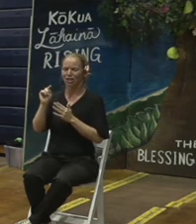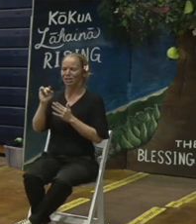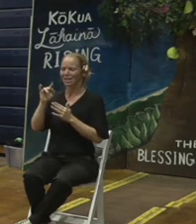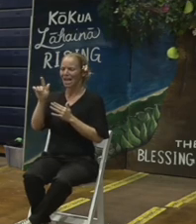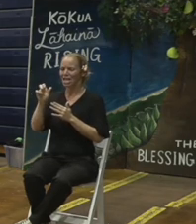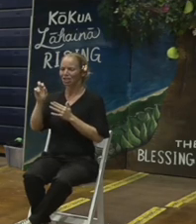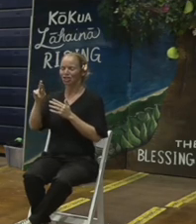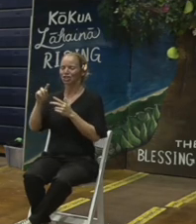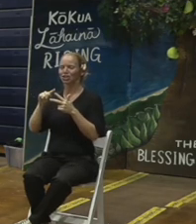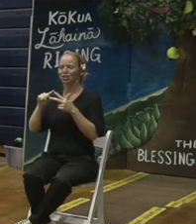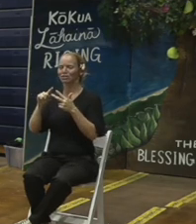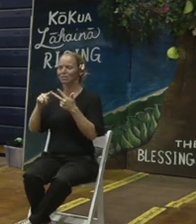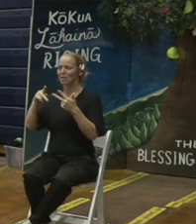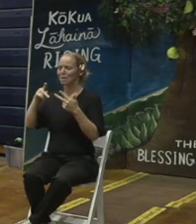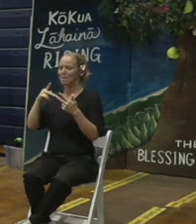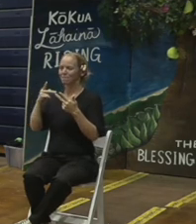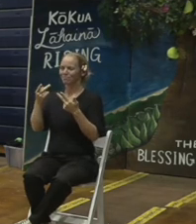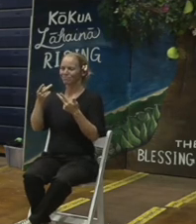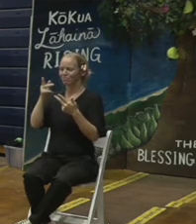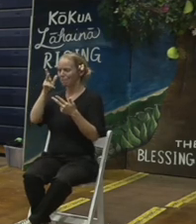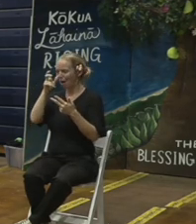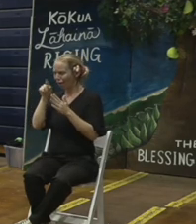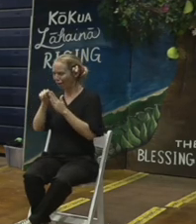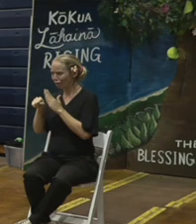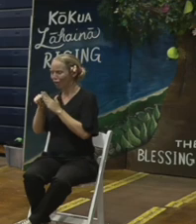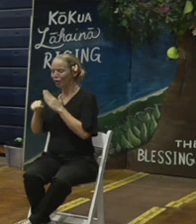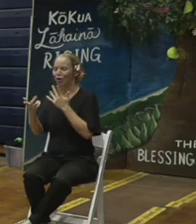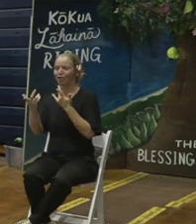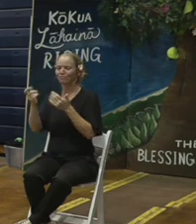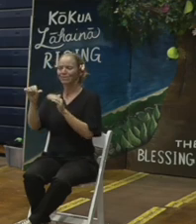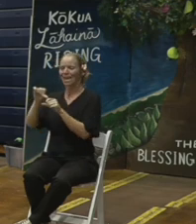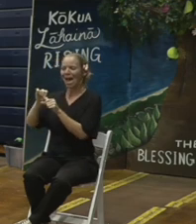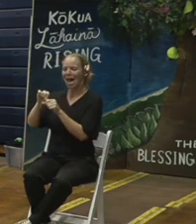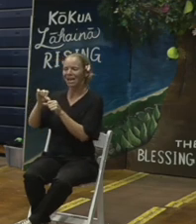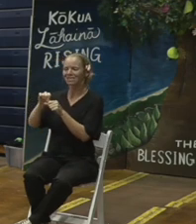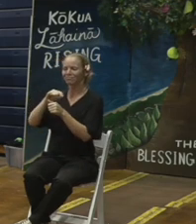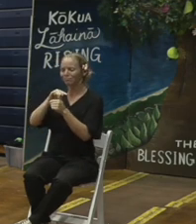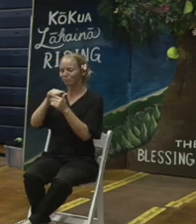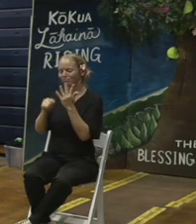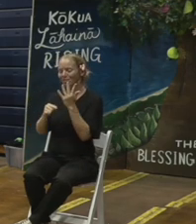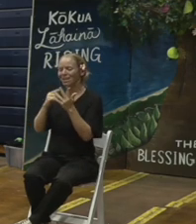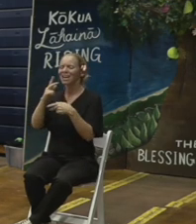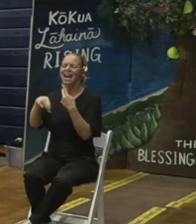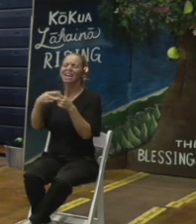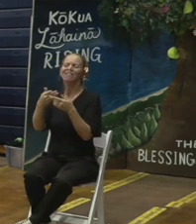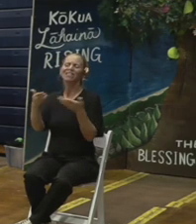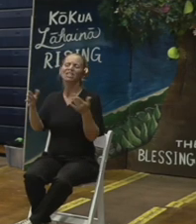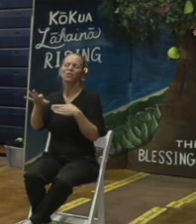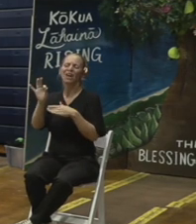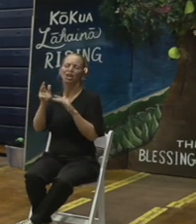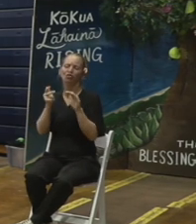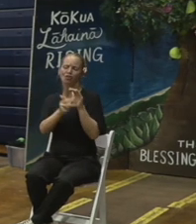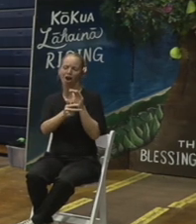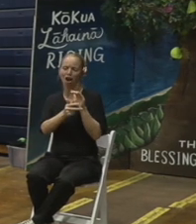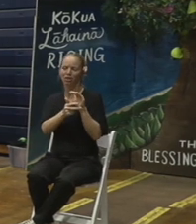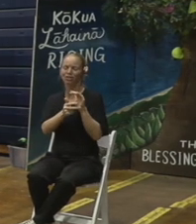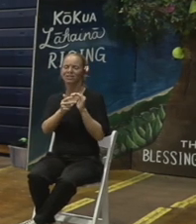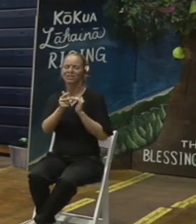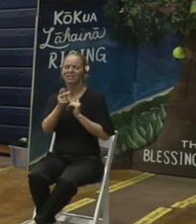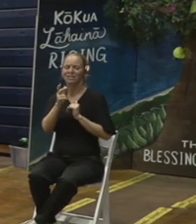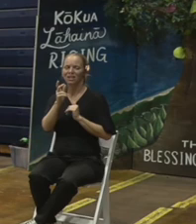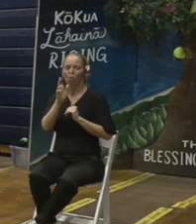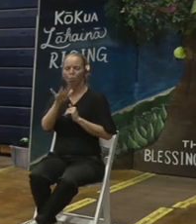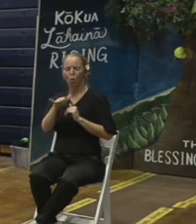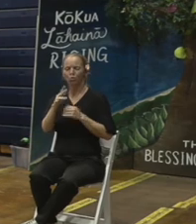propane tanks. You might think about, you know, what you might find in your garage. Okay? That's